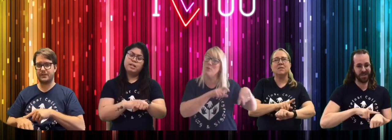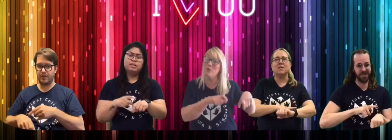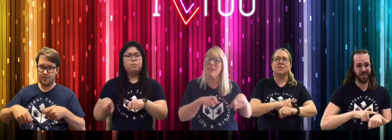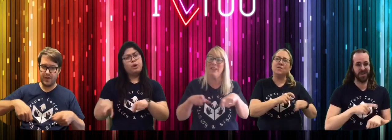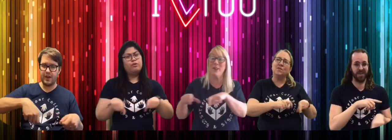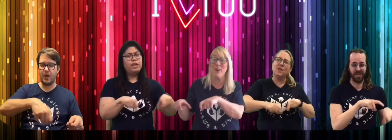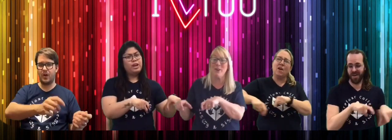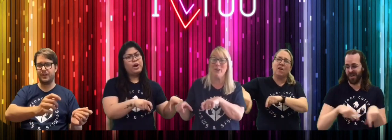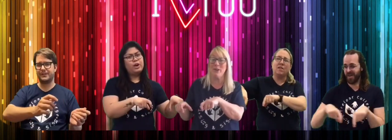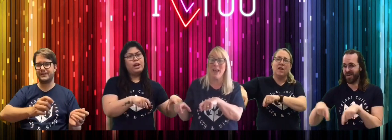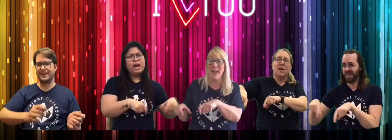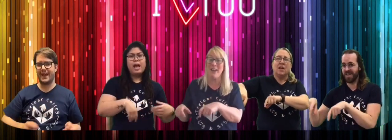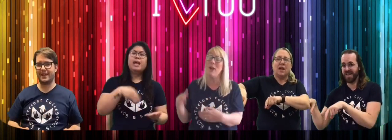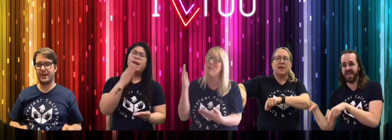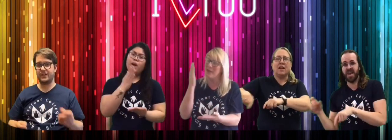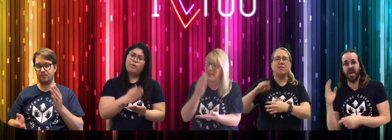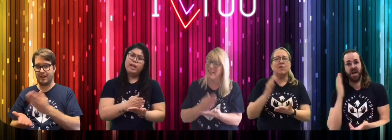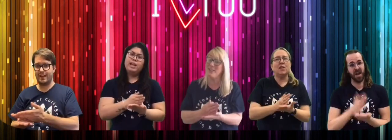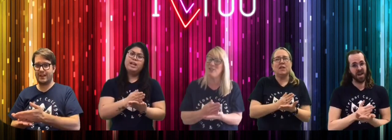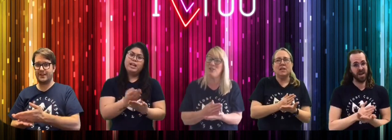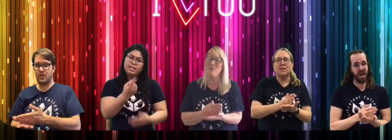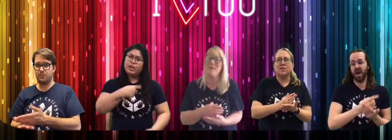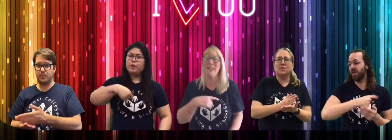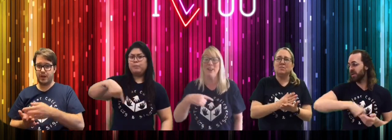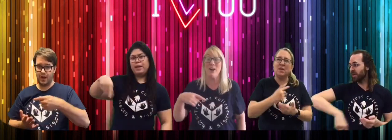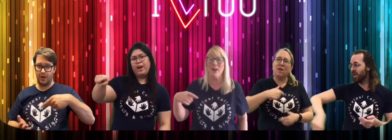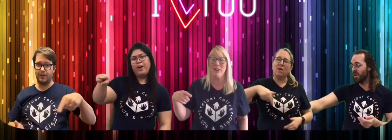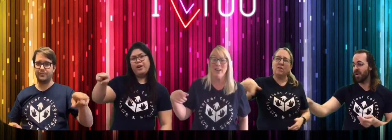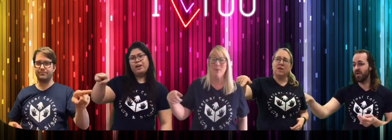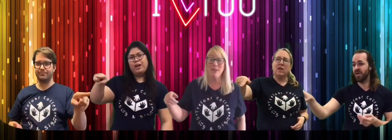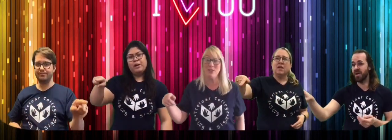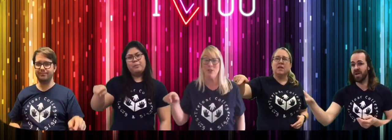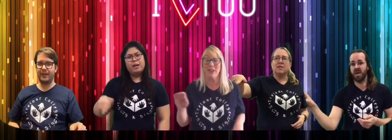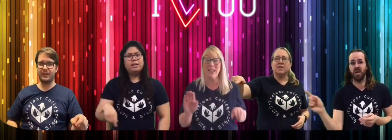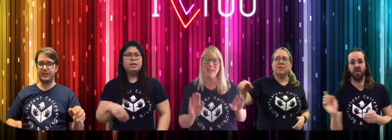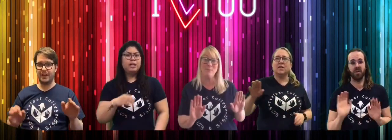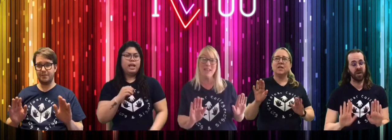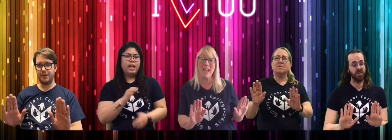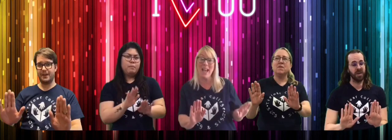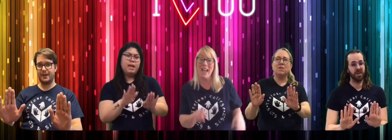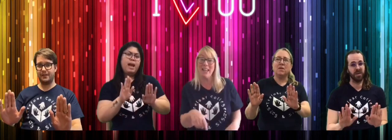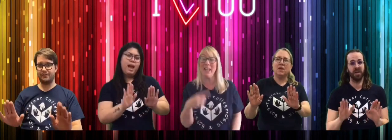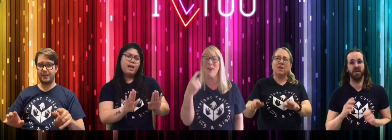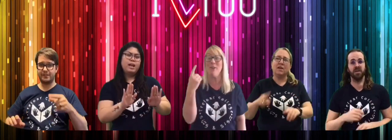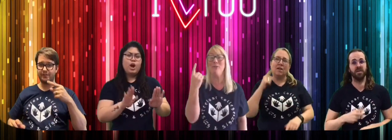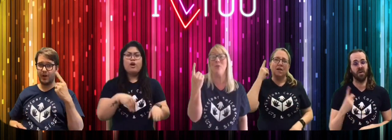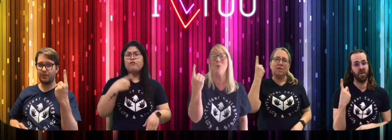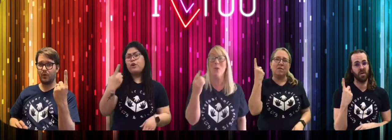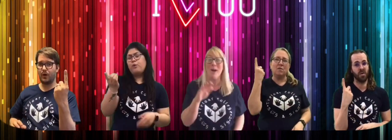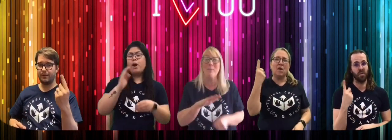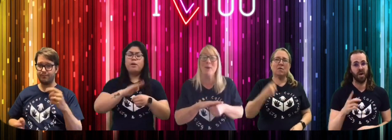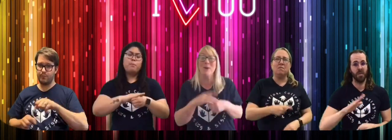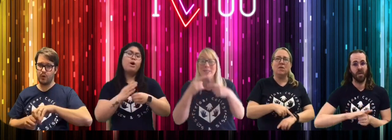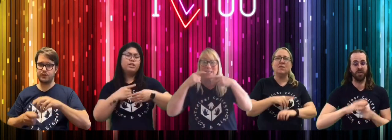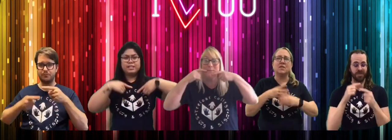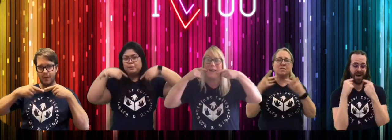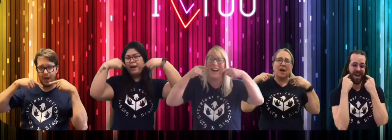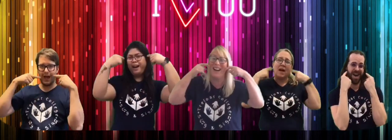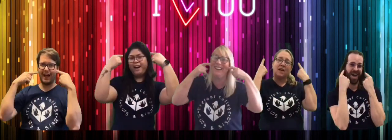is moving on and I really should be gone, but you keep me hanging on for one more smile.